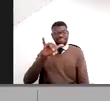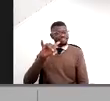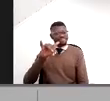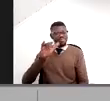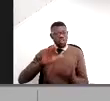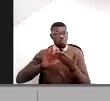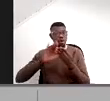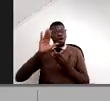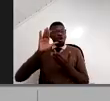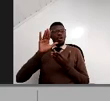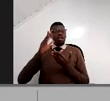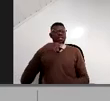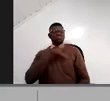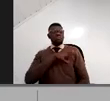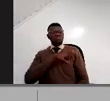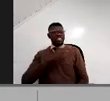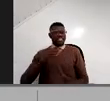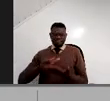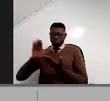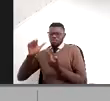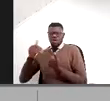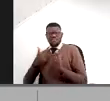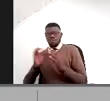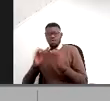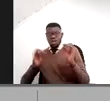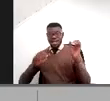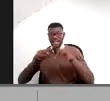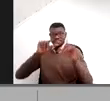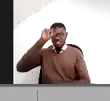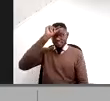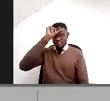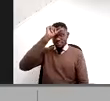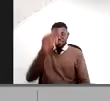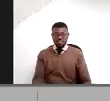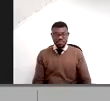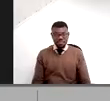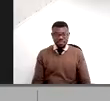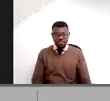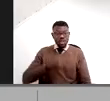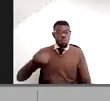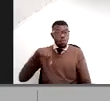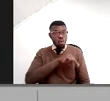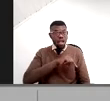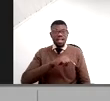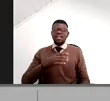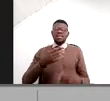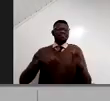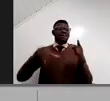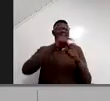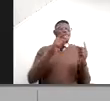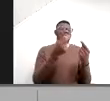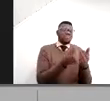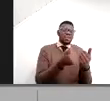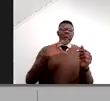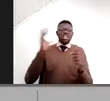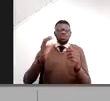profit we made as a company. So, but we could not get any price increases from our customers.